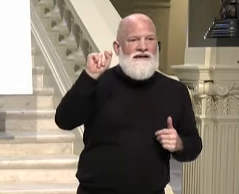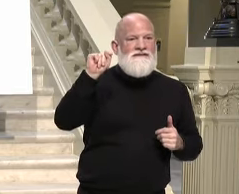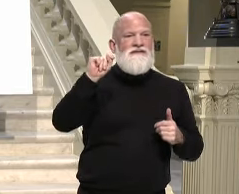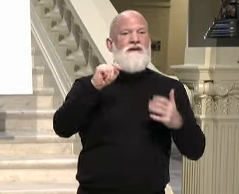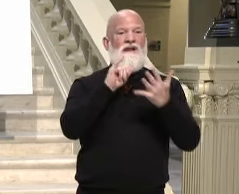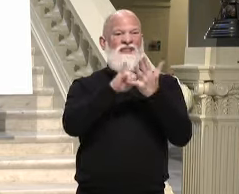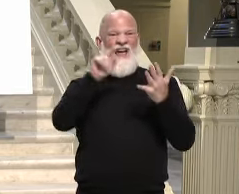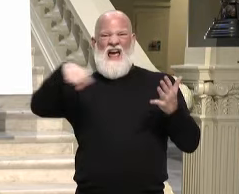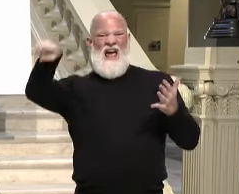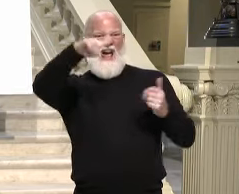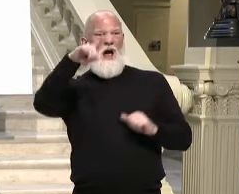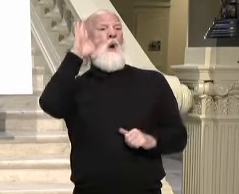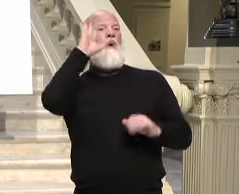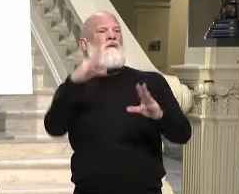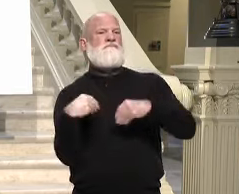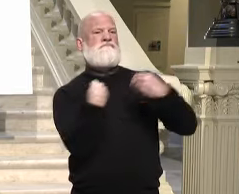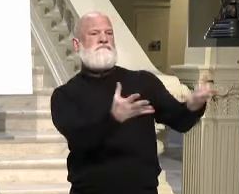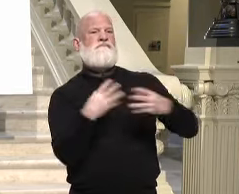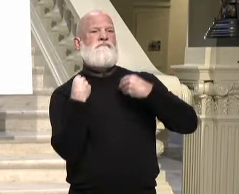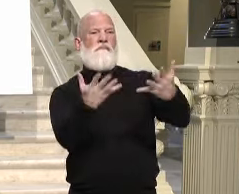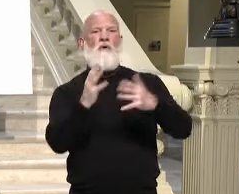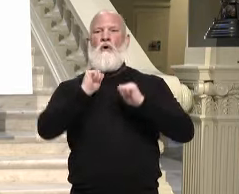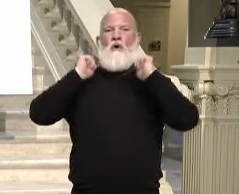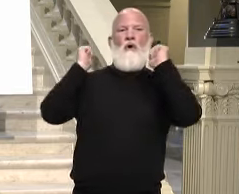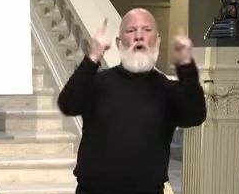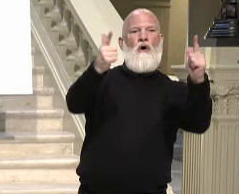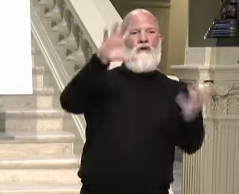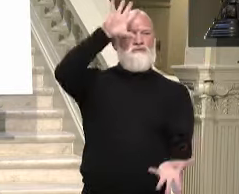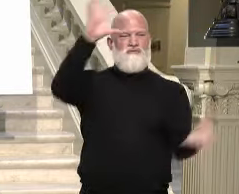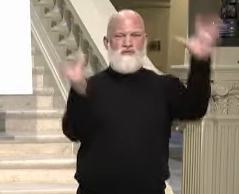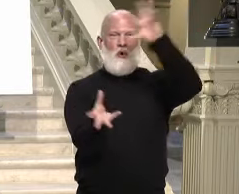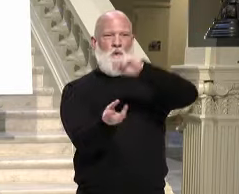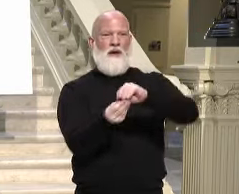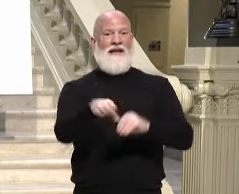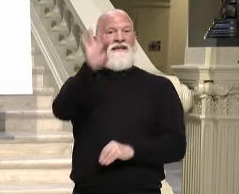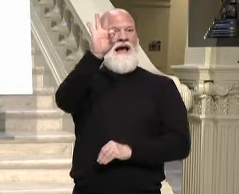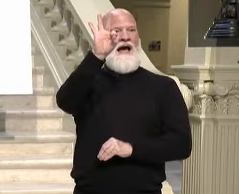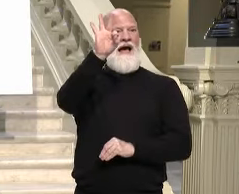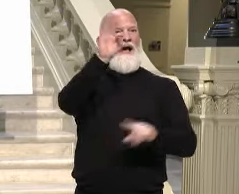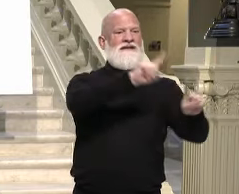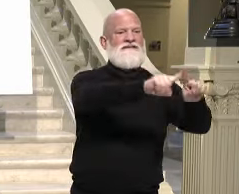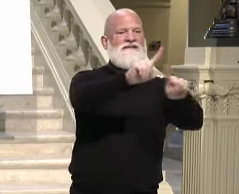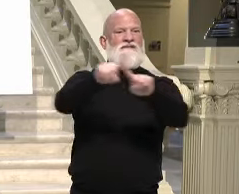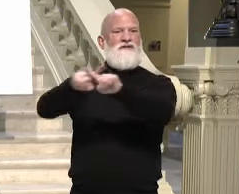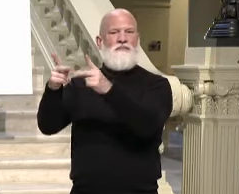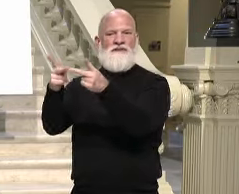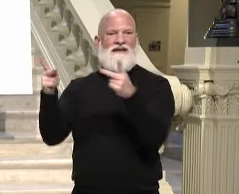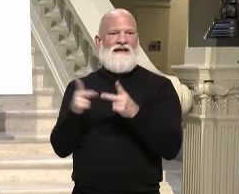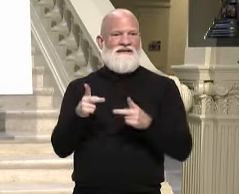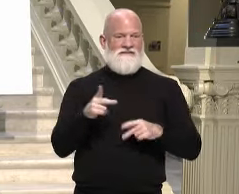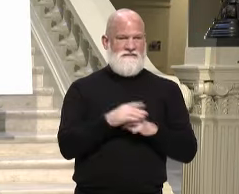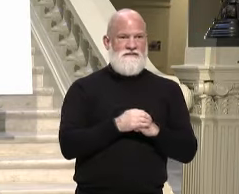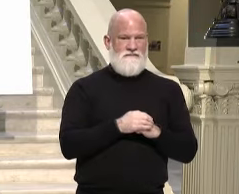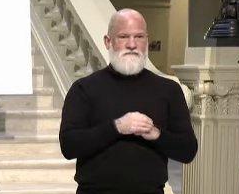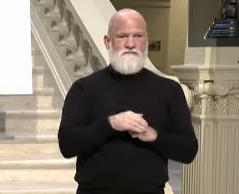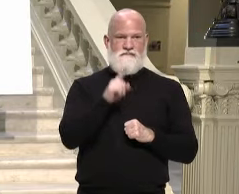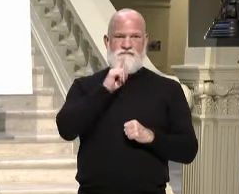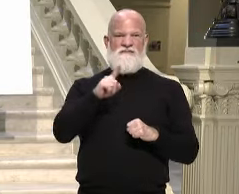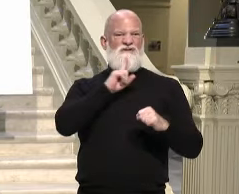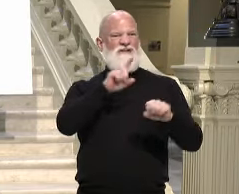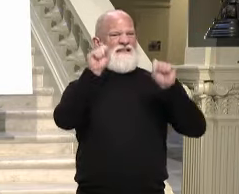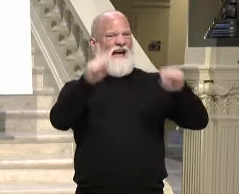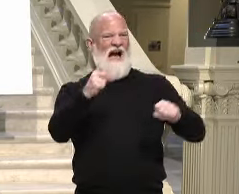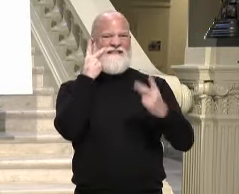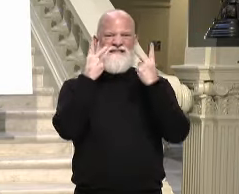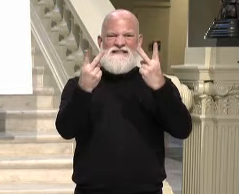for all nine locations. Again, those sites will be in Savannah, Waycross, Sandersville,